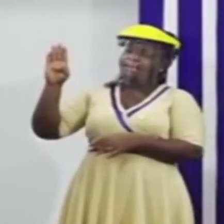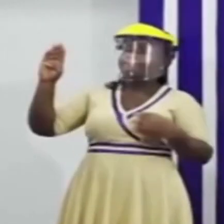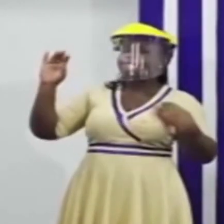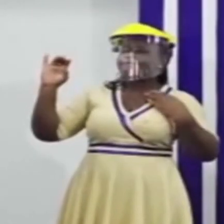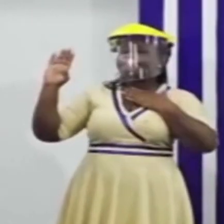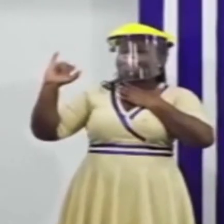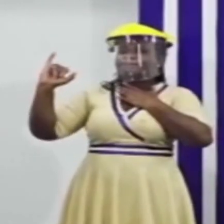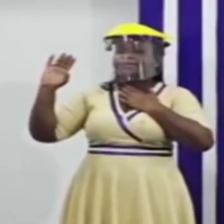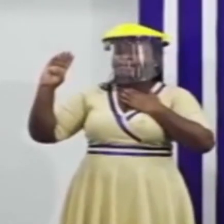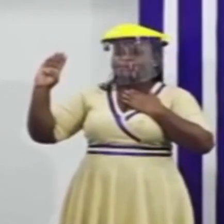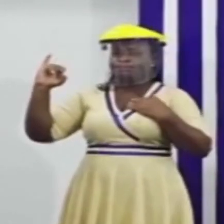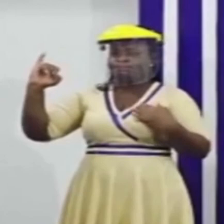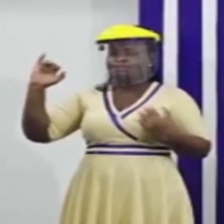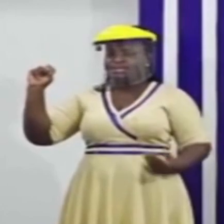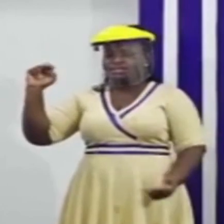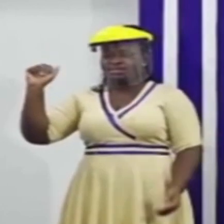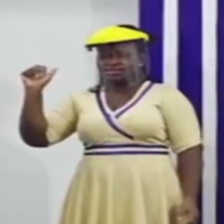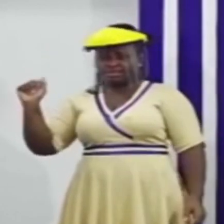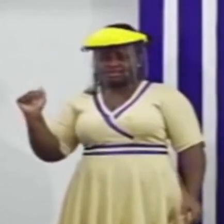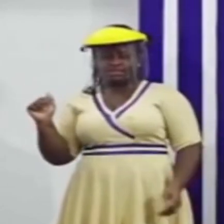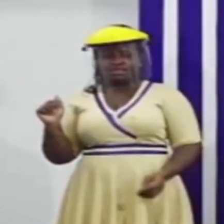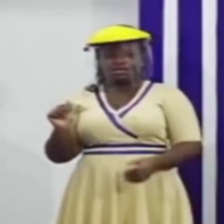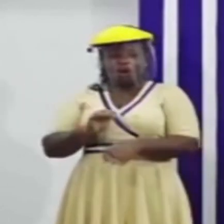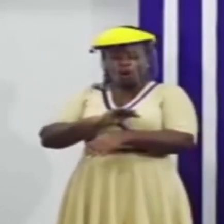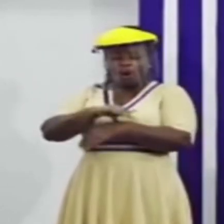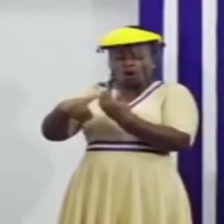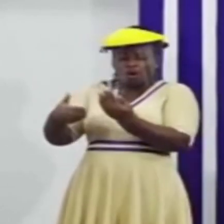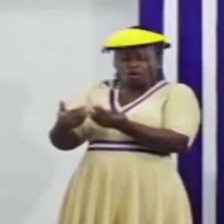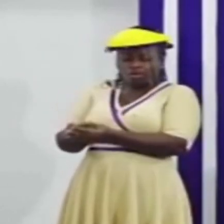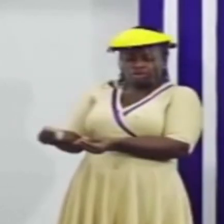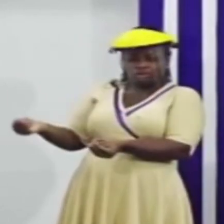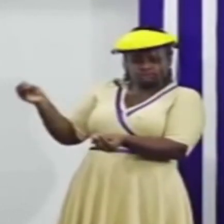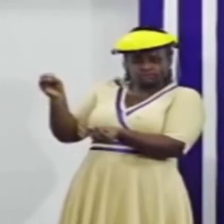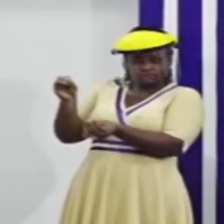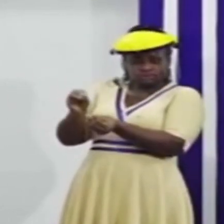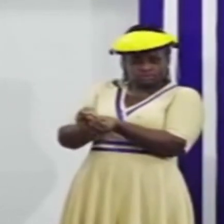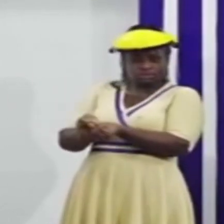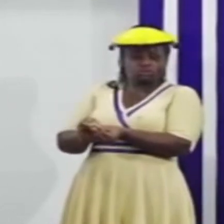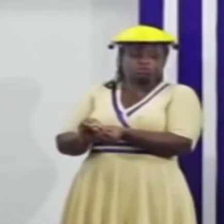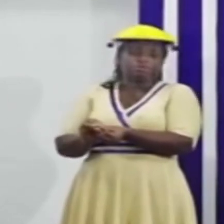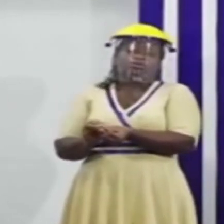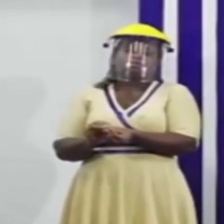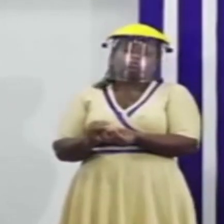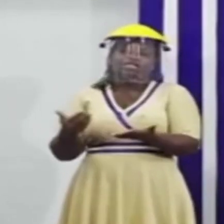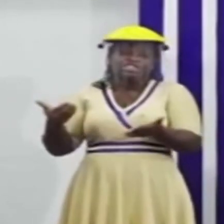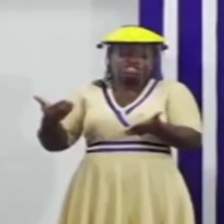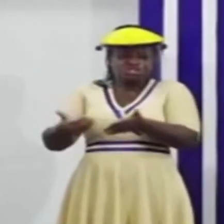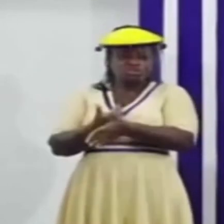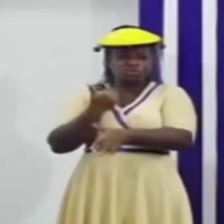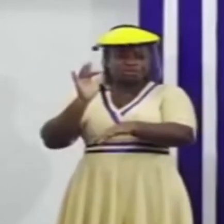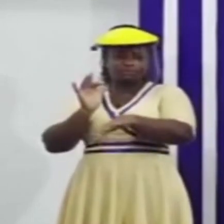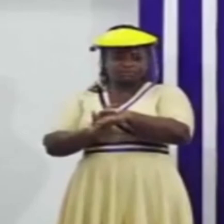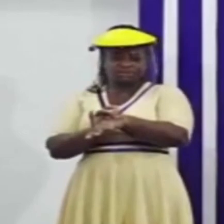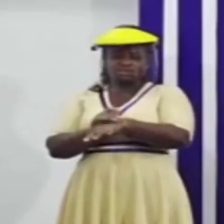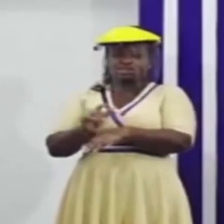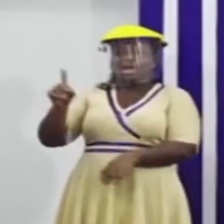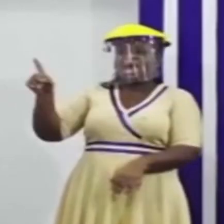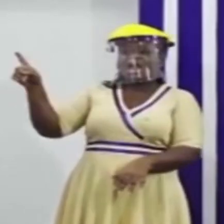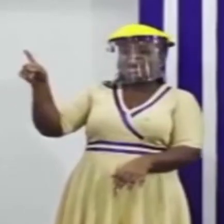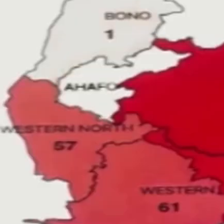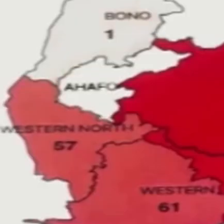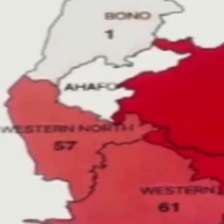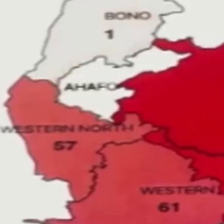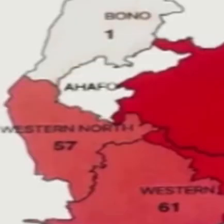which is from Western North. This brings to the total new confirmed cases to 122.